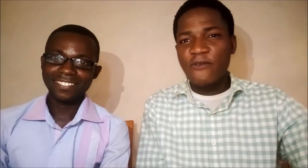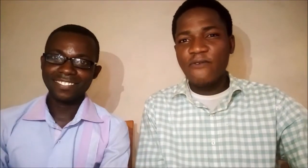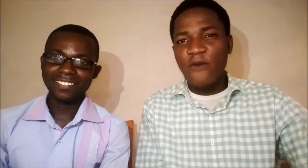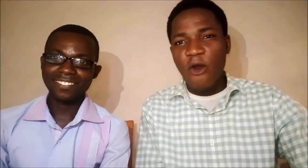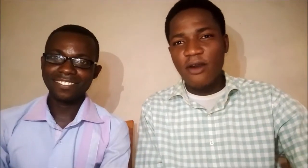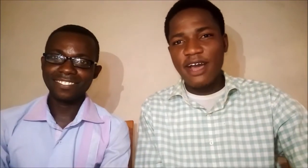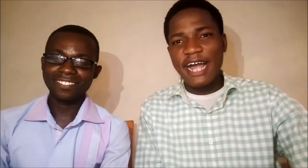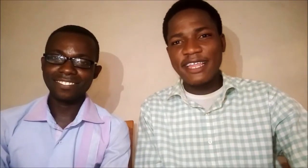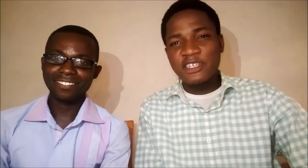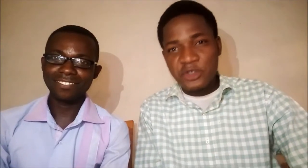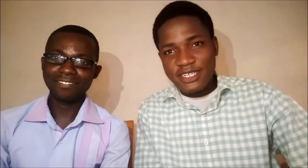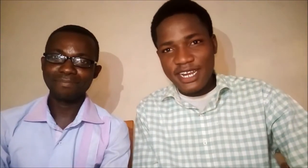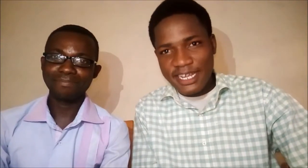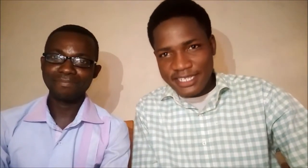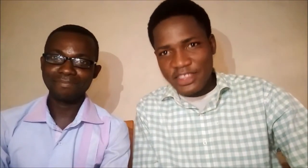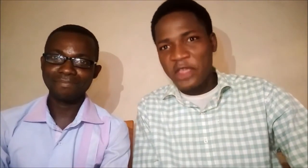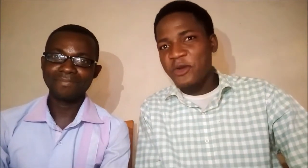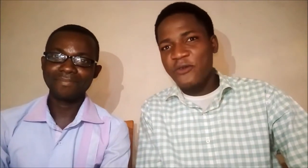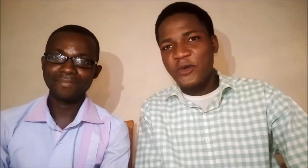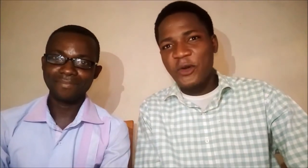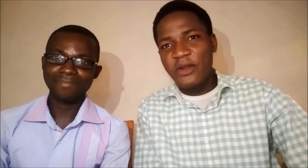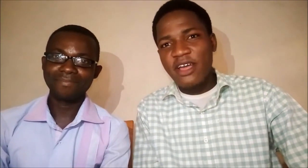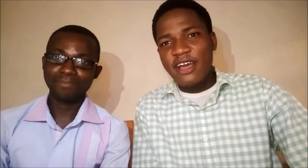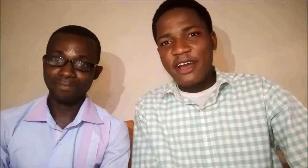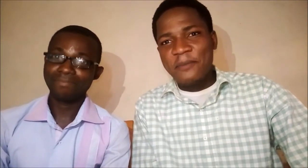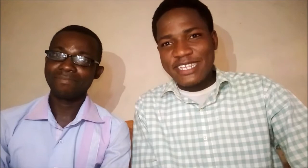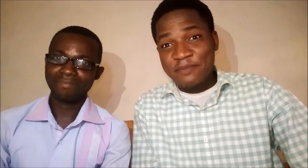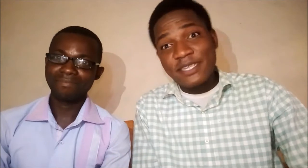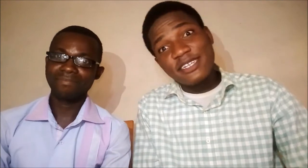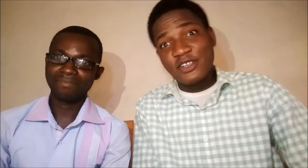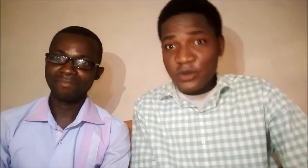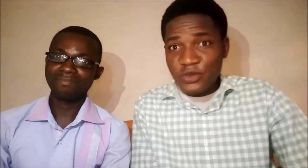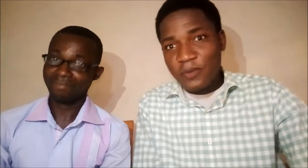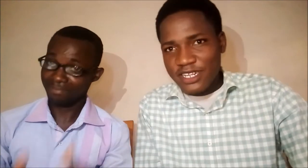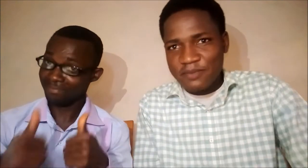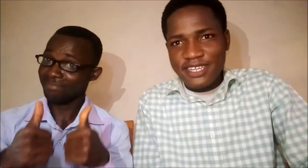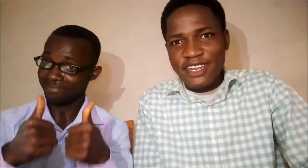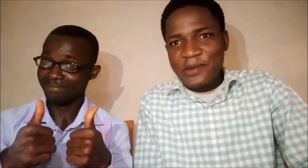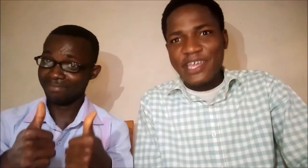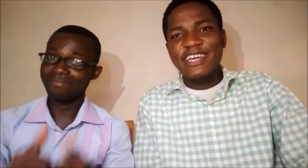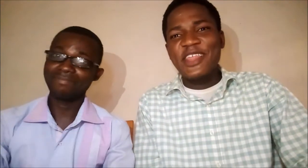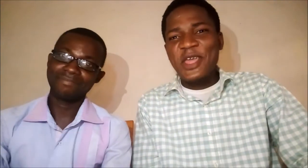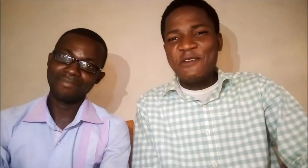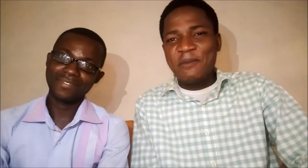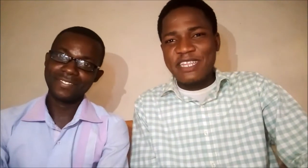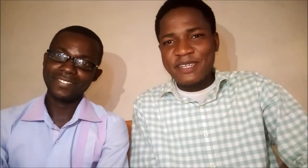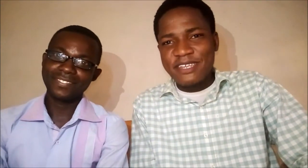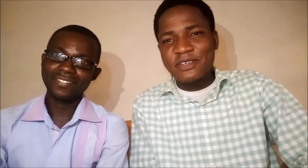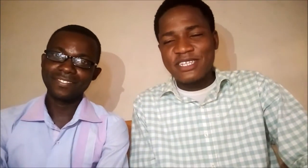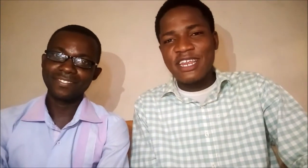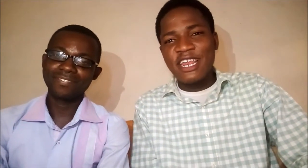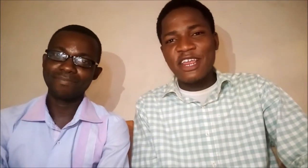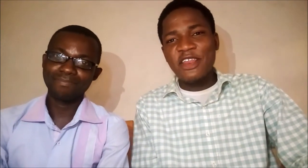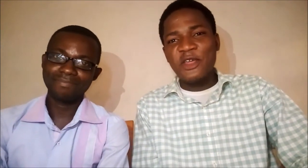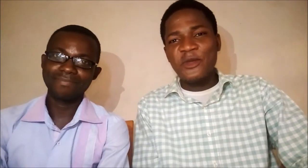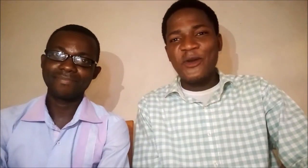all for attending to this class. Thank you all for participating. Those who participated anyway. Thank you for participating, for sending in your